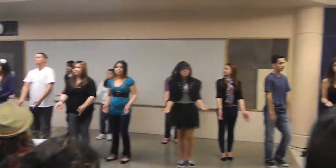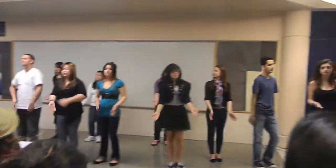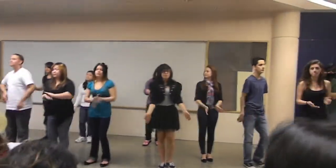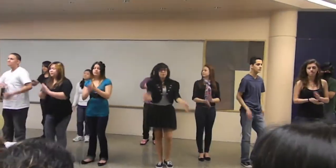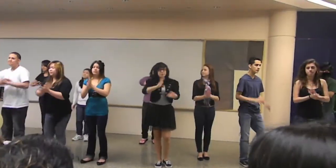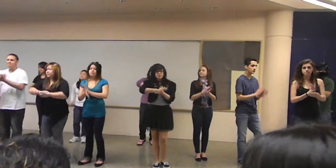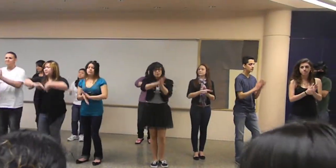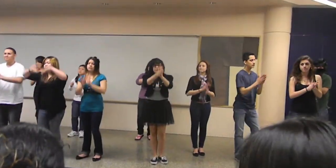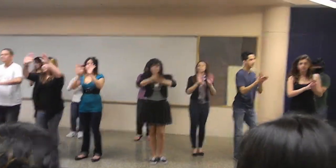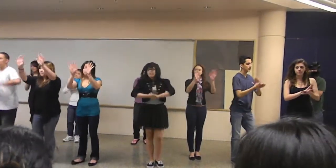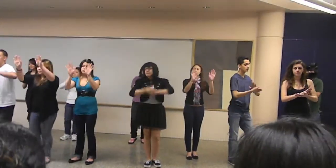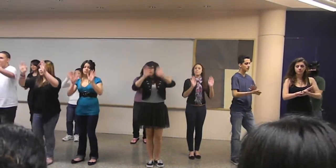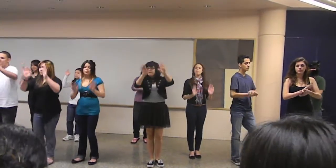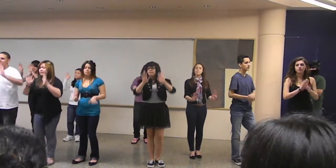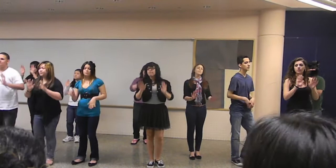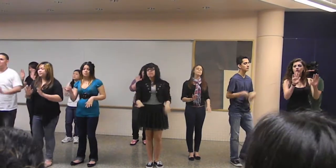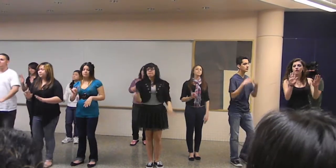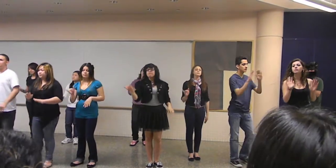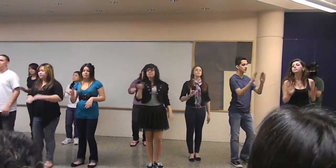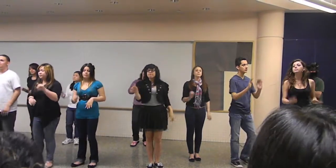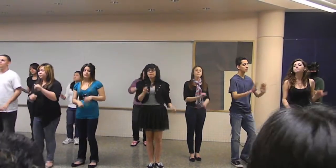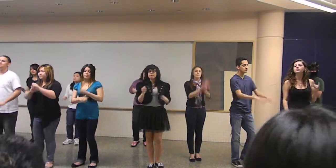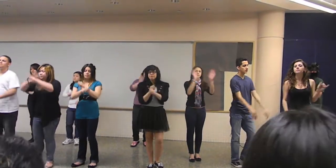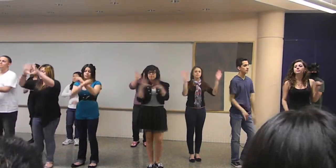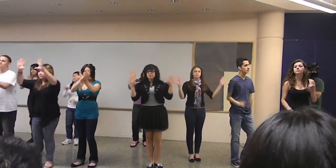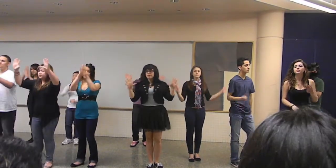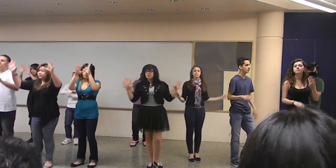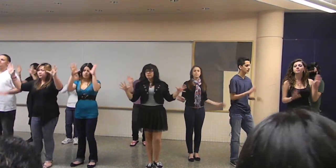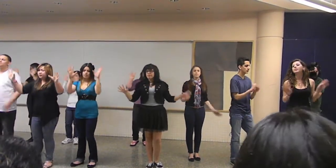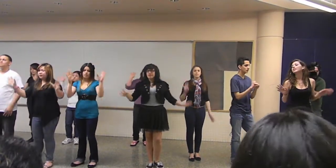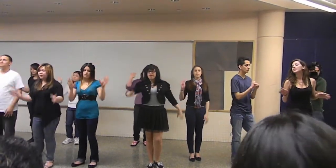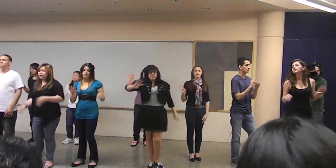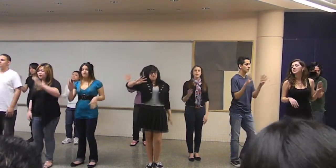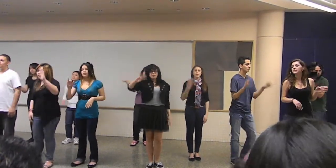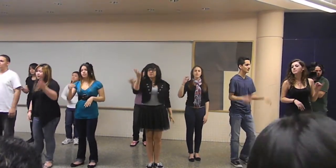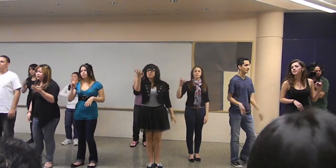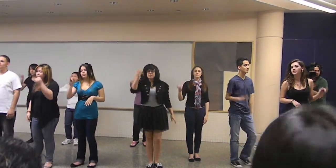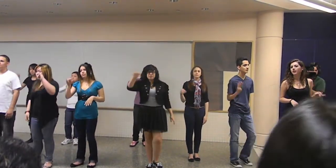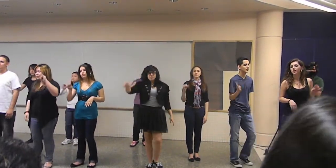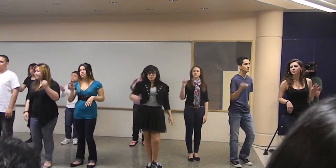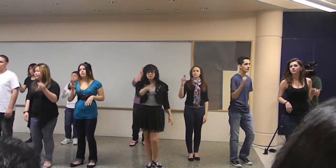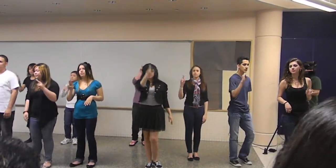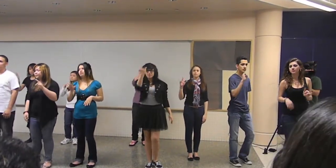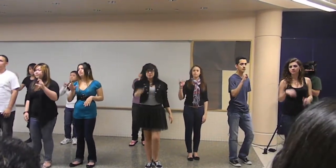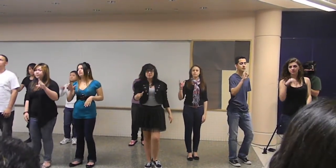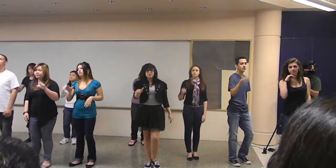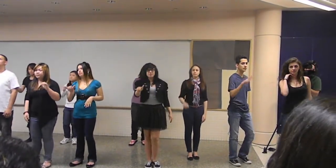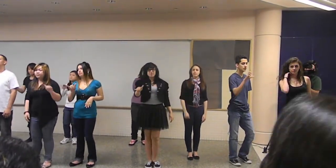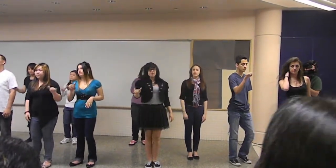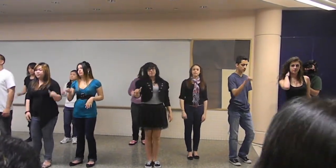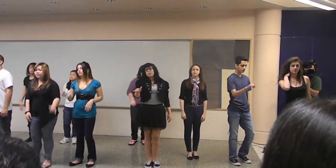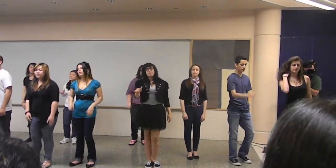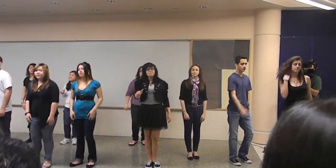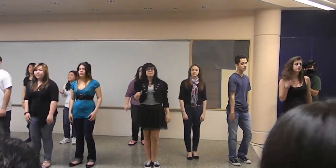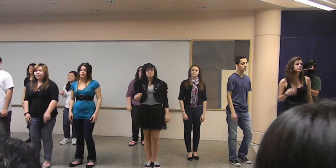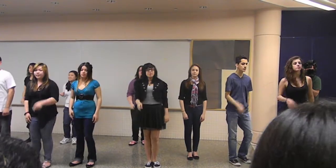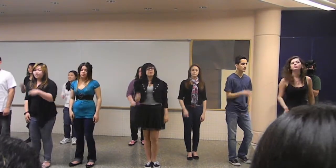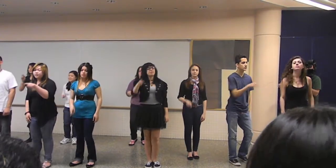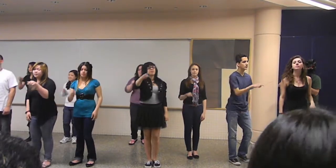Just on the night Like the 5th of July Cause